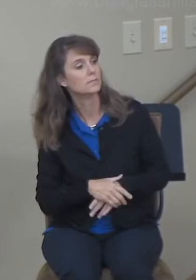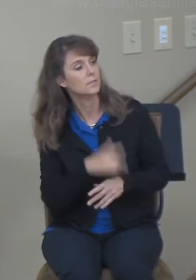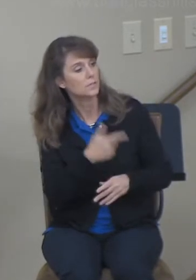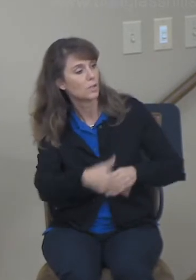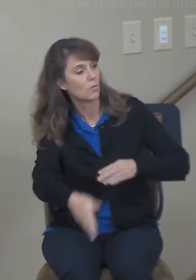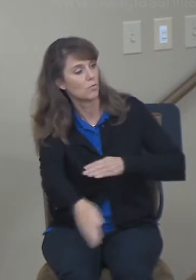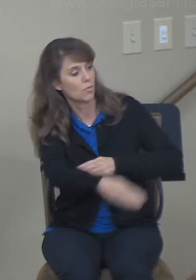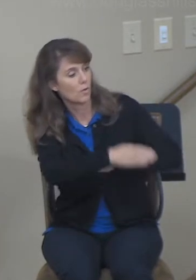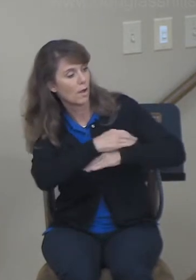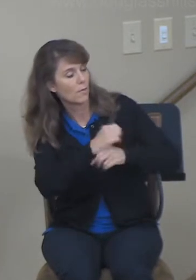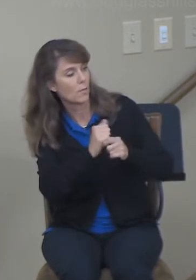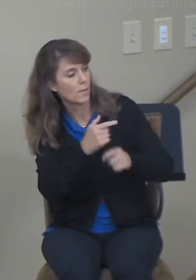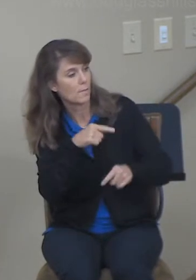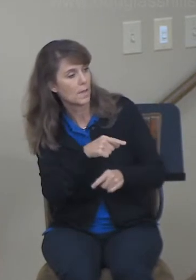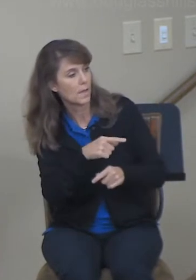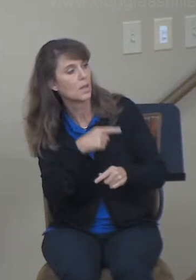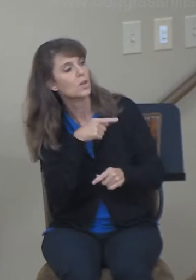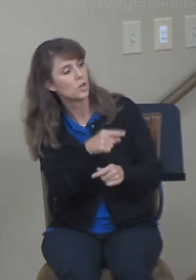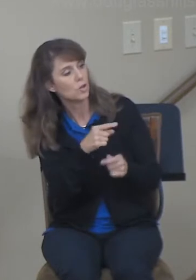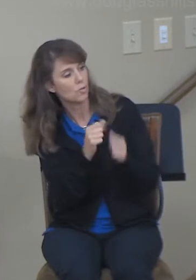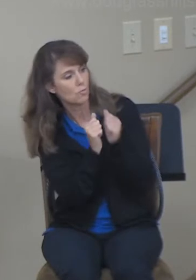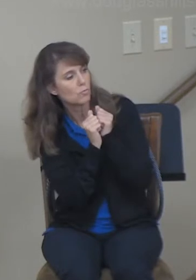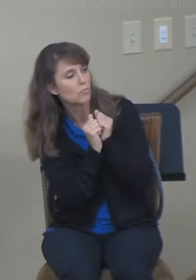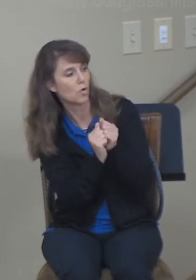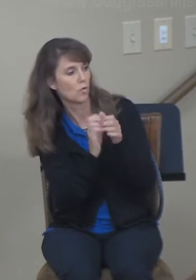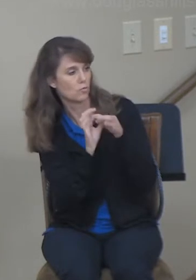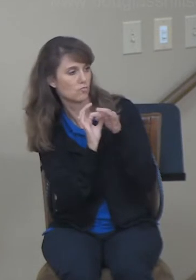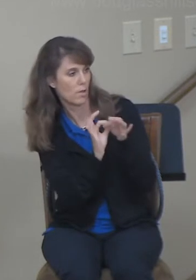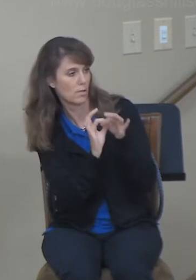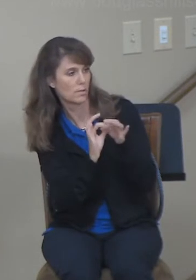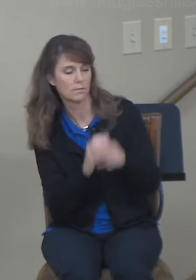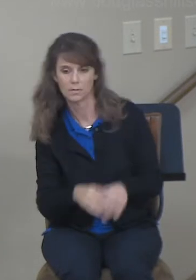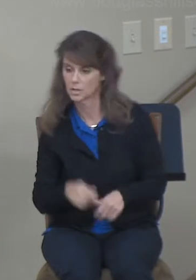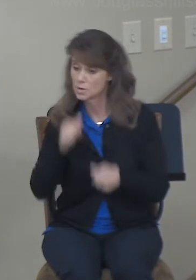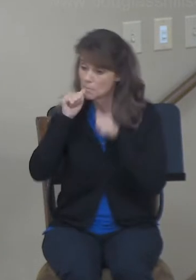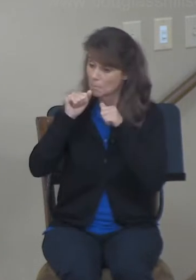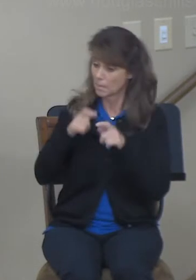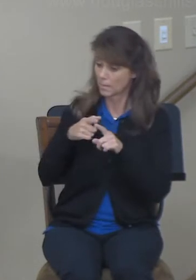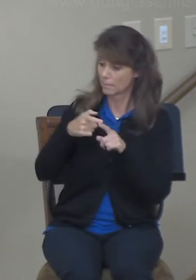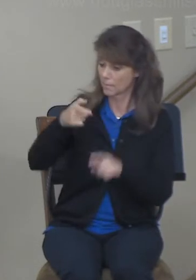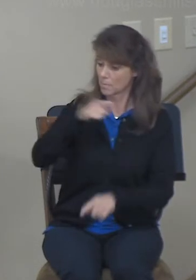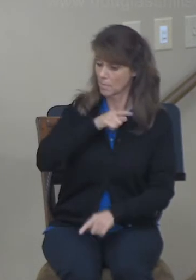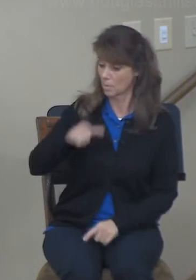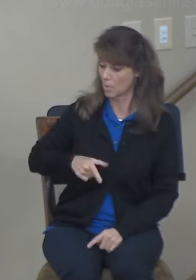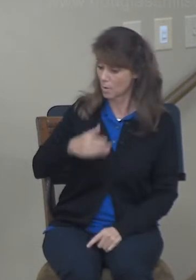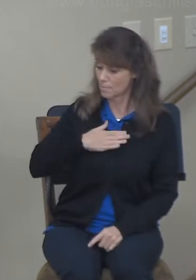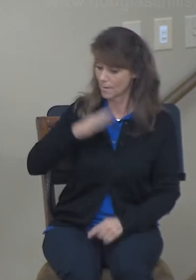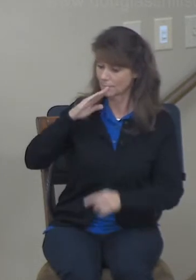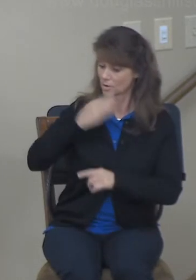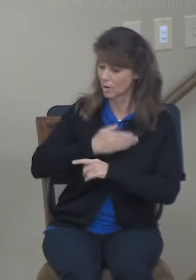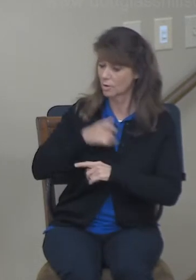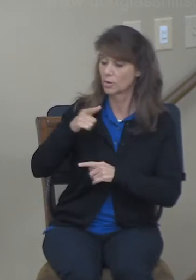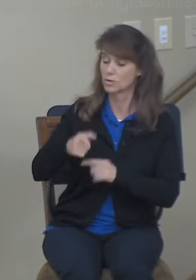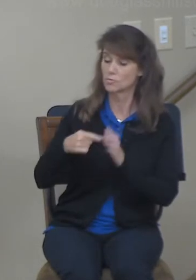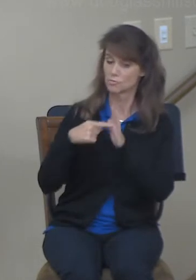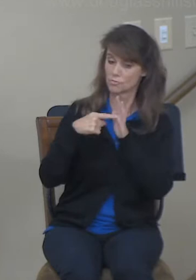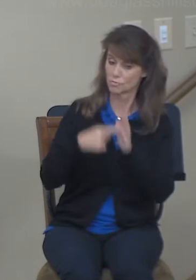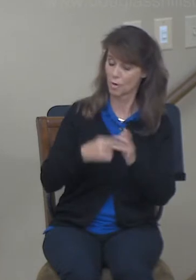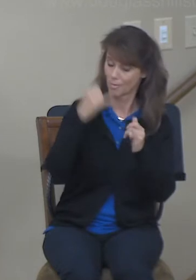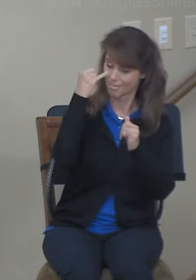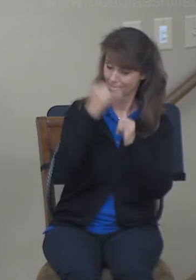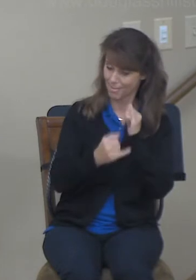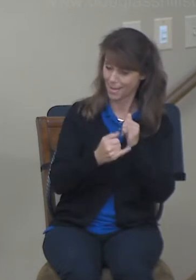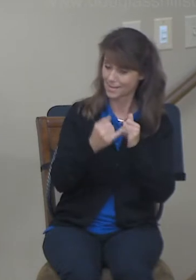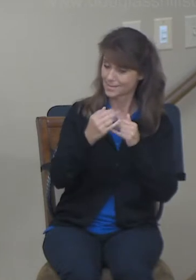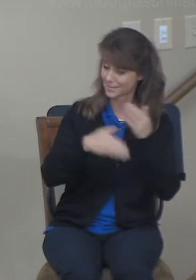over your maid, for you are a close relative. Then he said, May you be blessed of the Lord, my daughter. You have shown your last kindness to be better